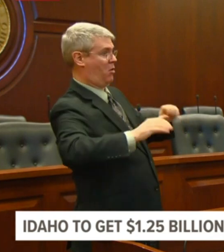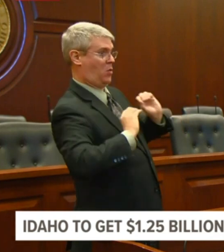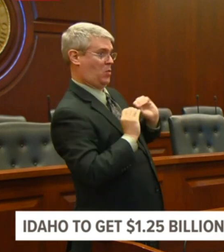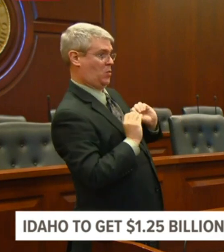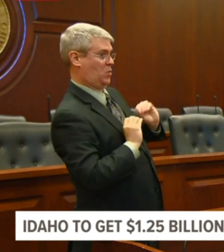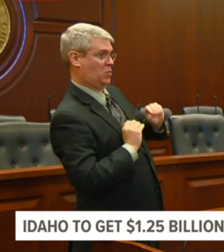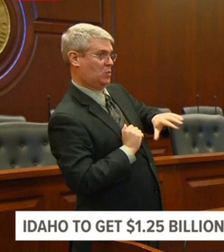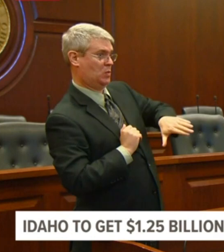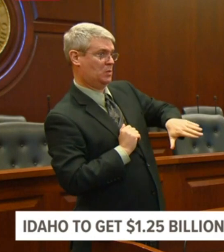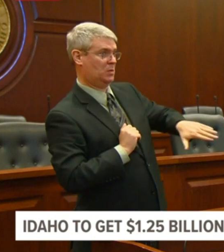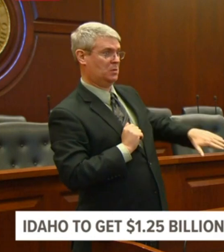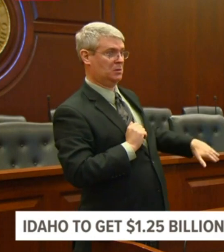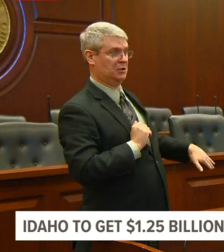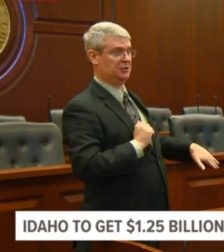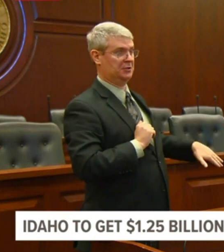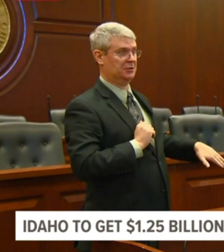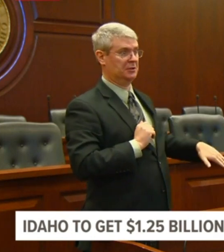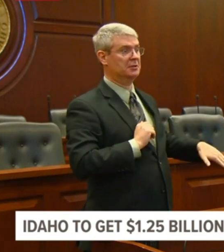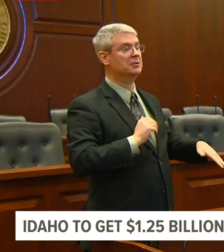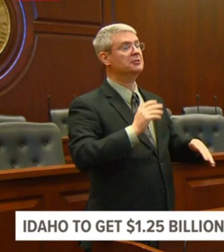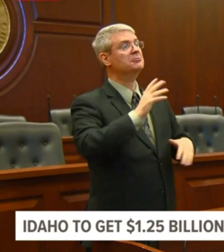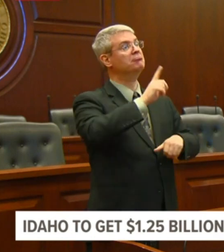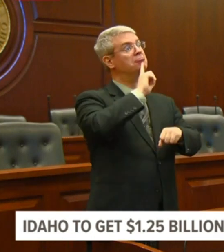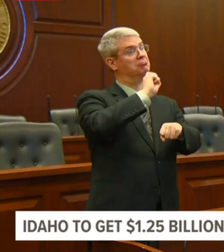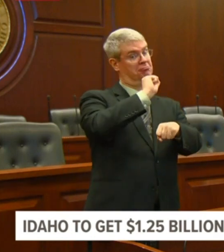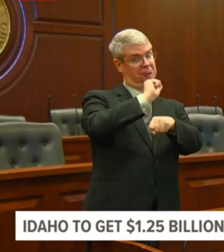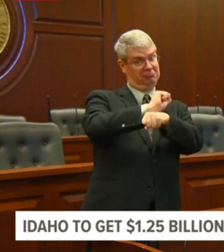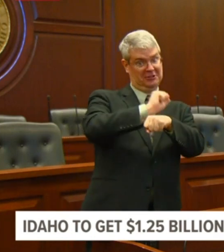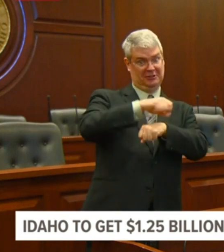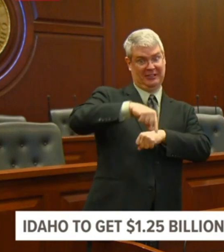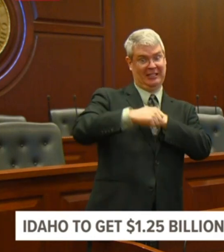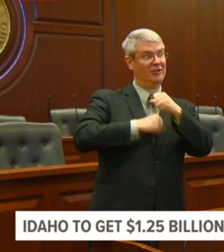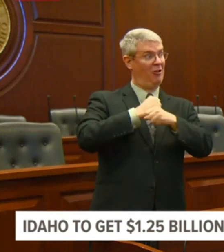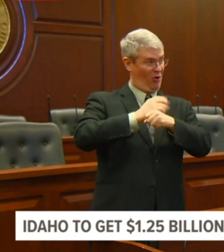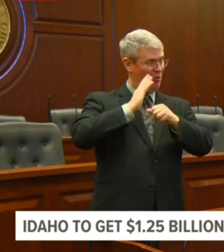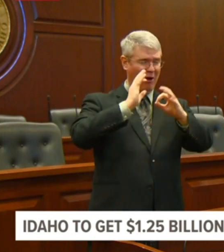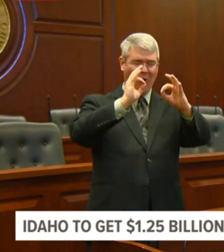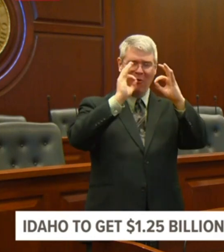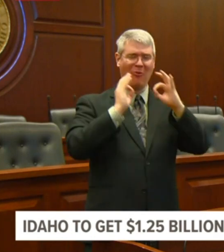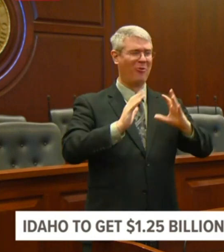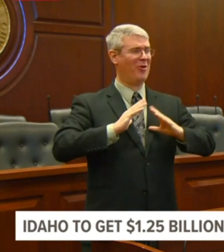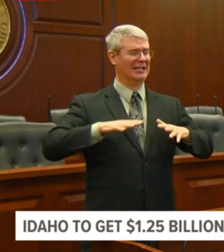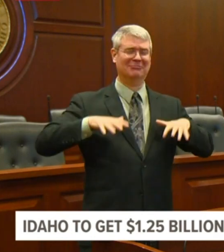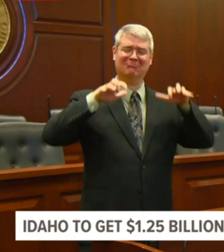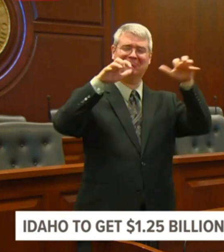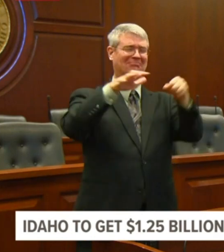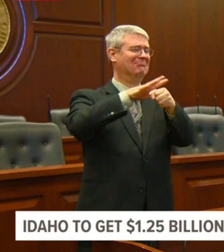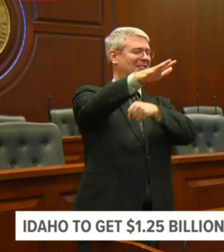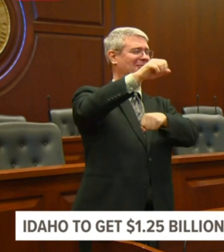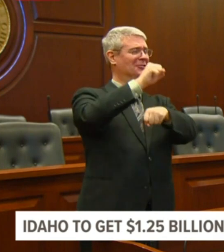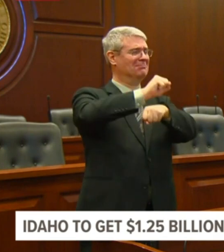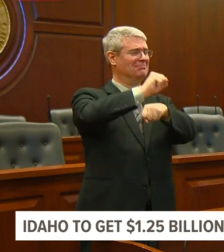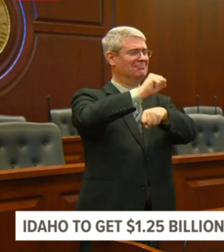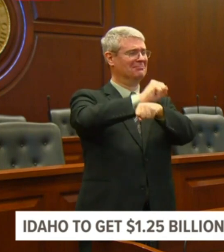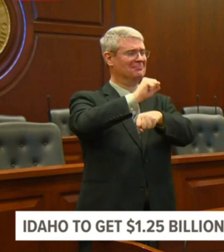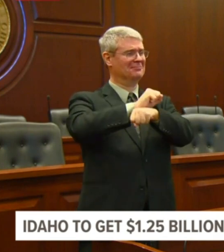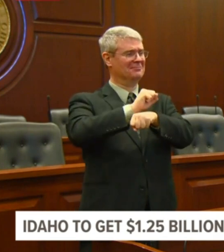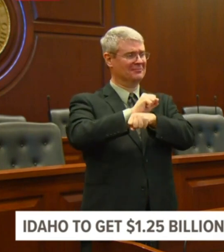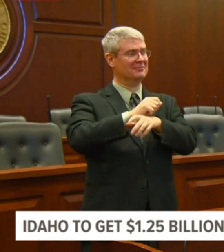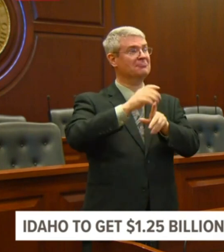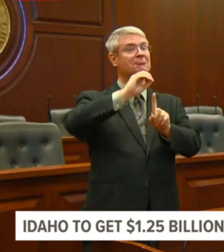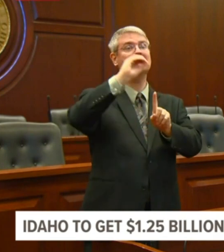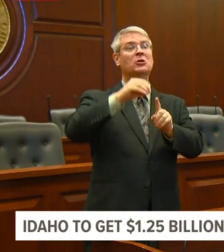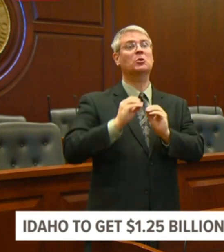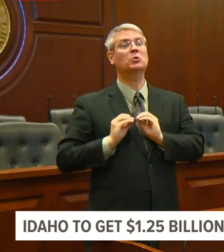Idaho 2.7% unemployment rate. My proclamation is designed to help people